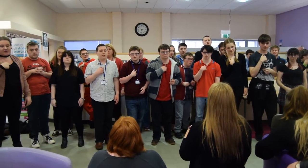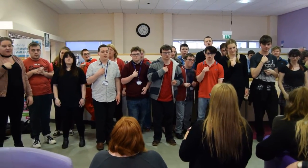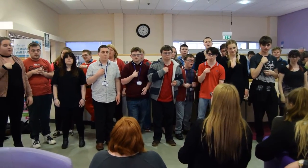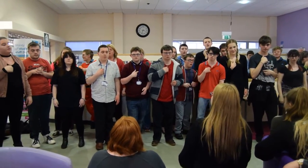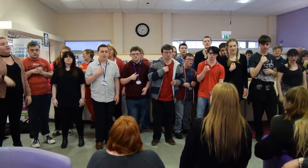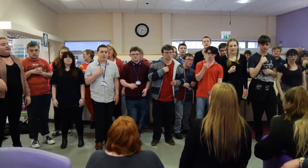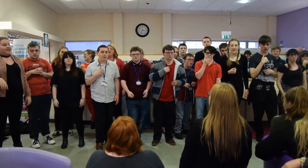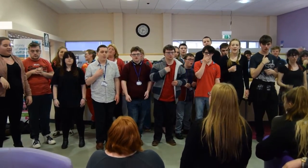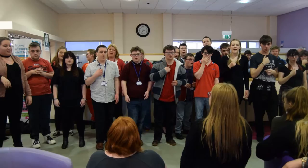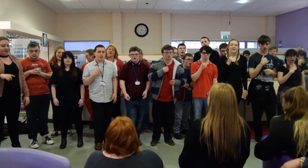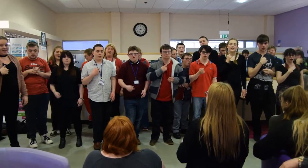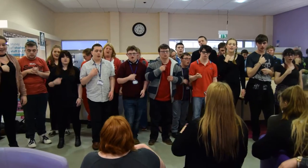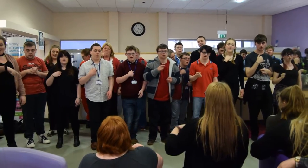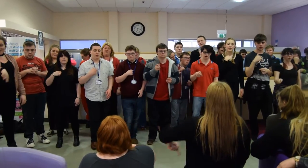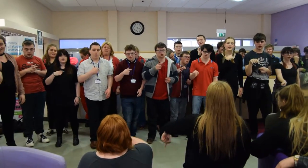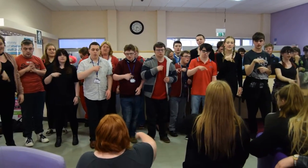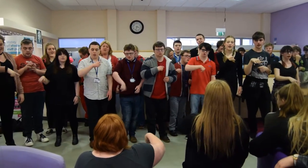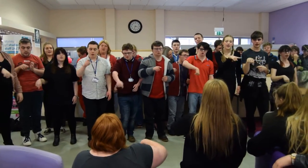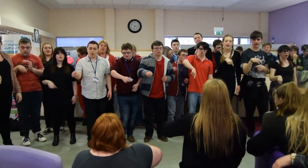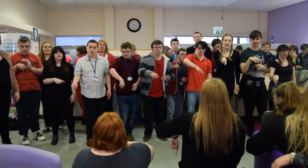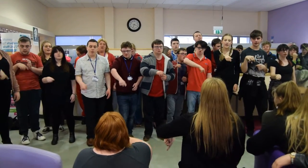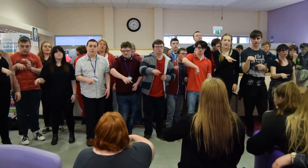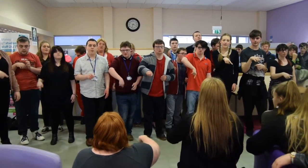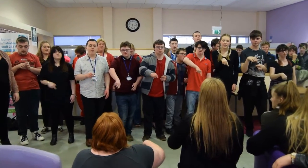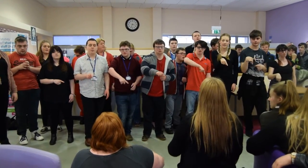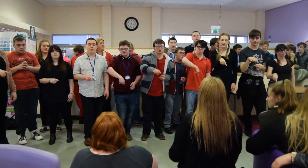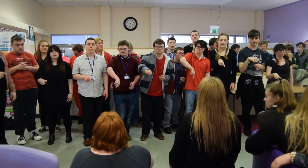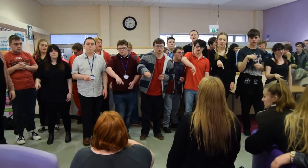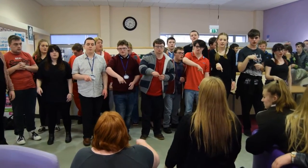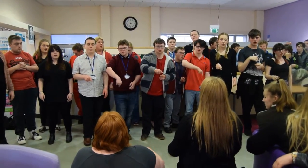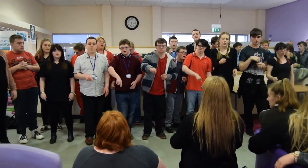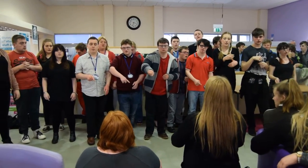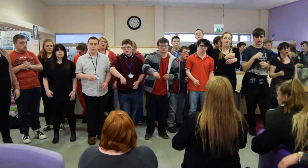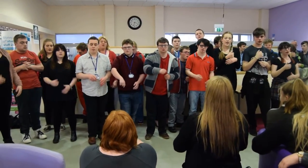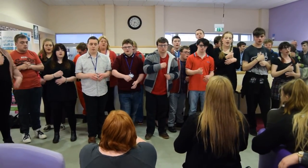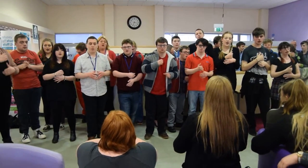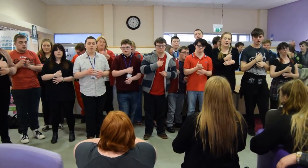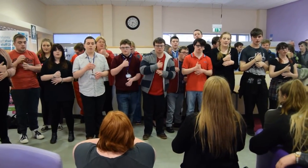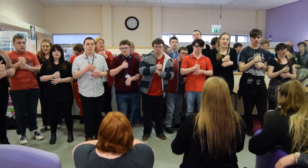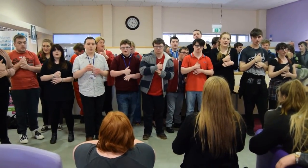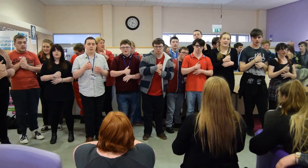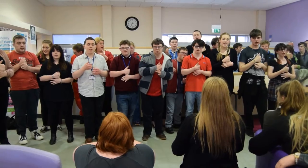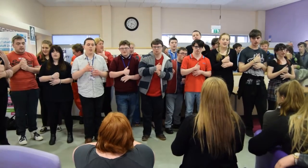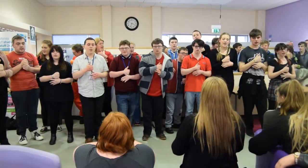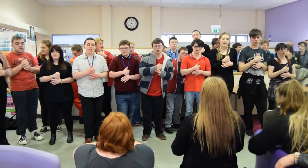May I return, to the beginning,